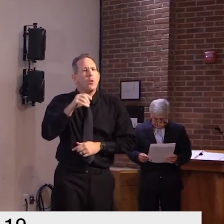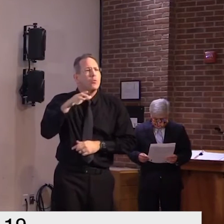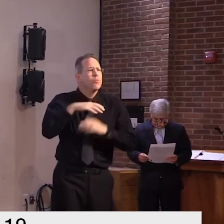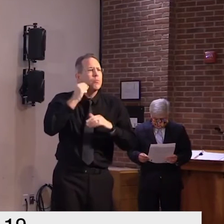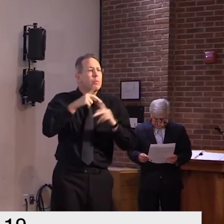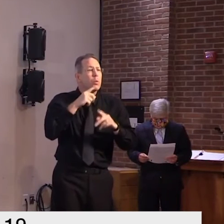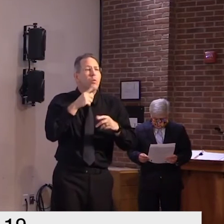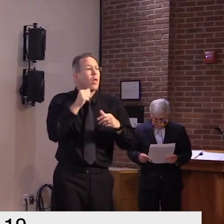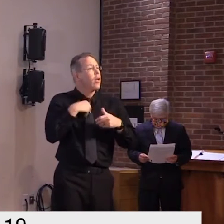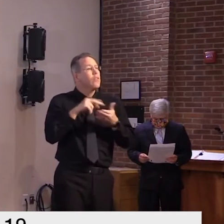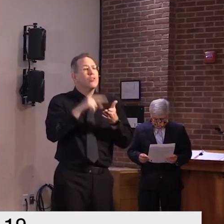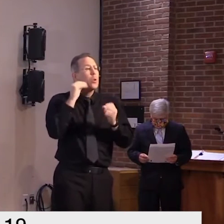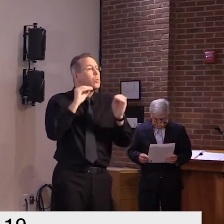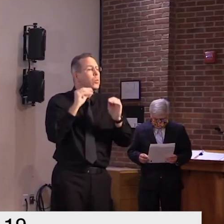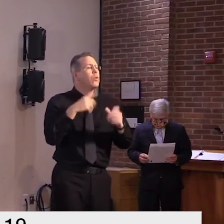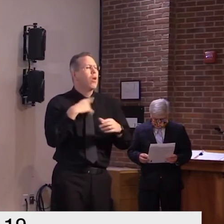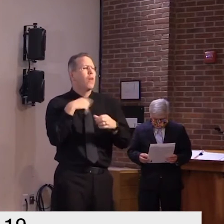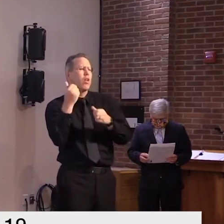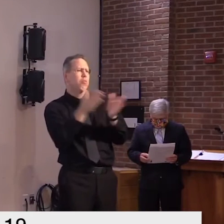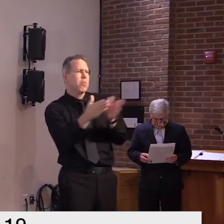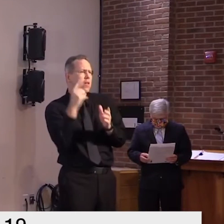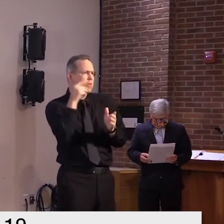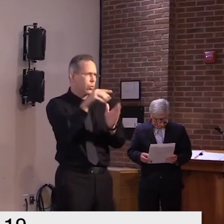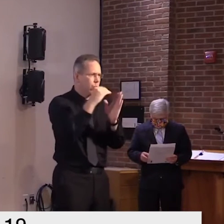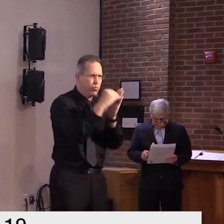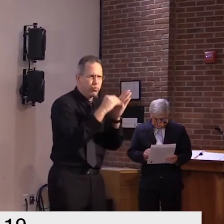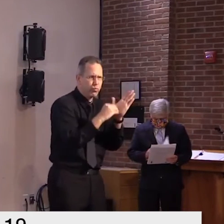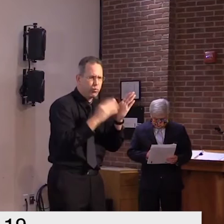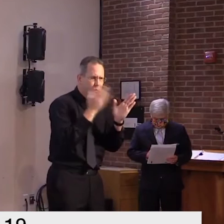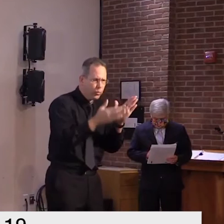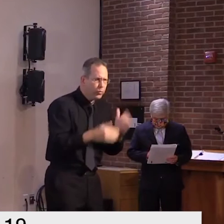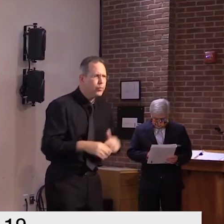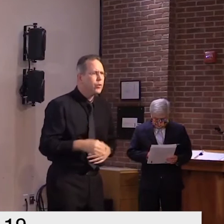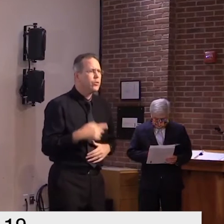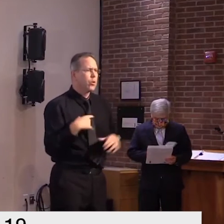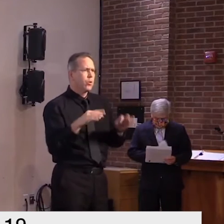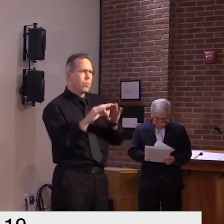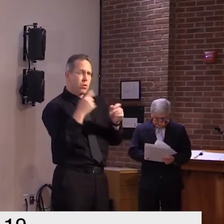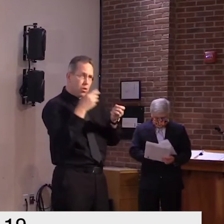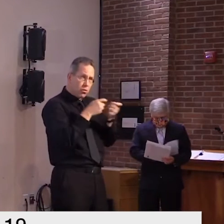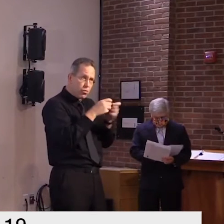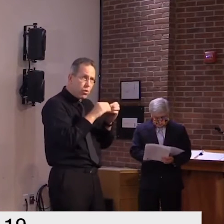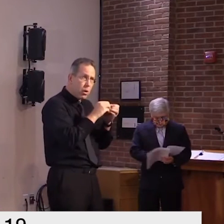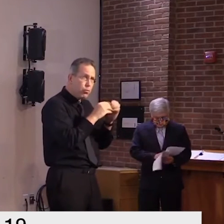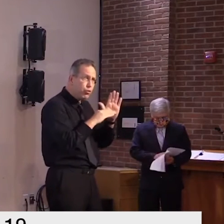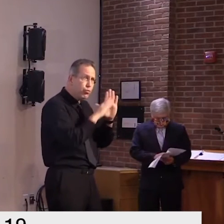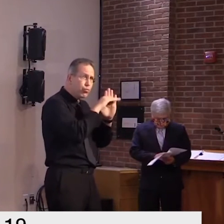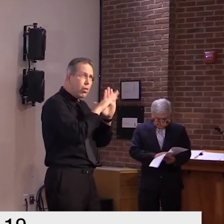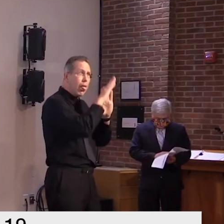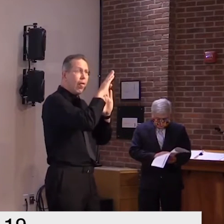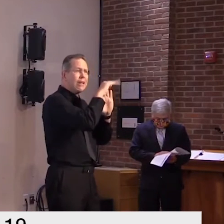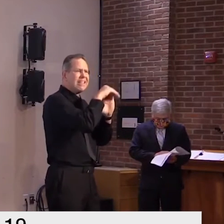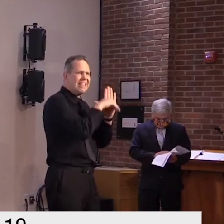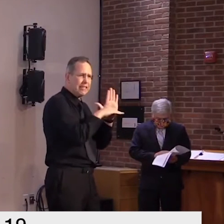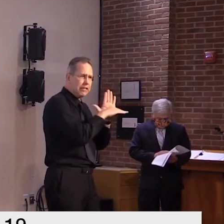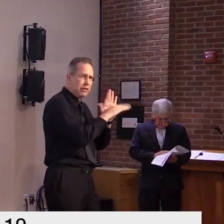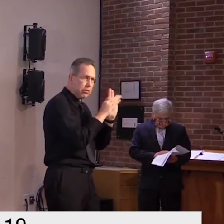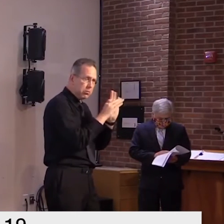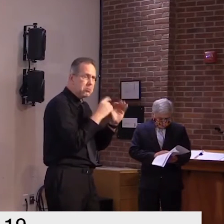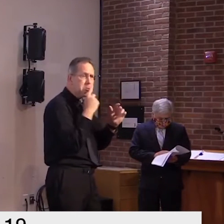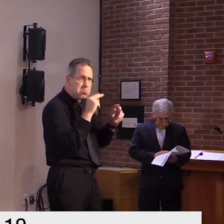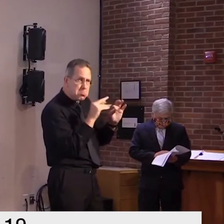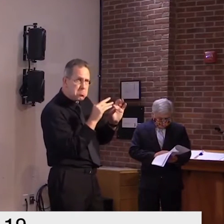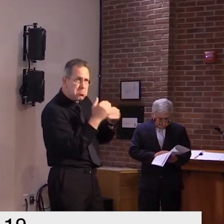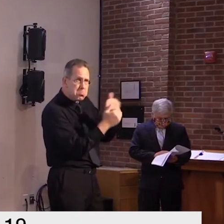concerning trends and over the weeks to come we'll slowly increase visitors and group activities in a way that keeps everyone safe